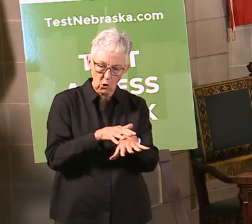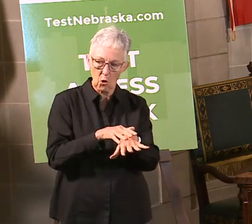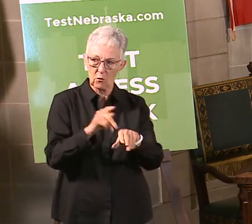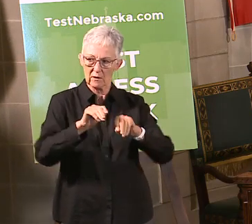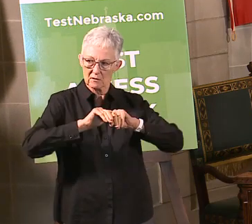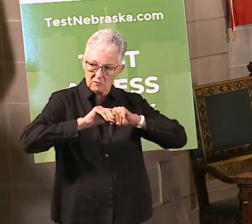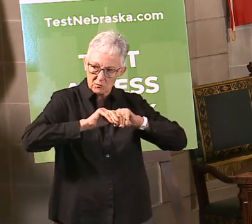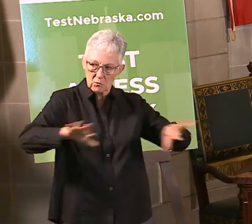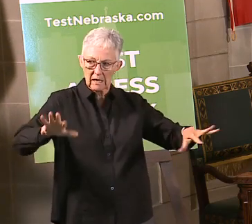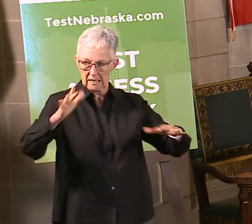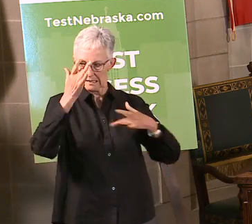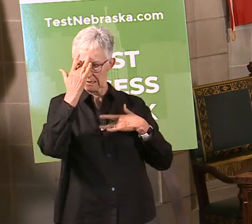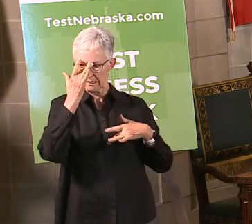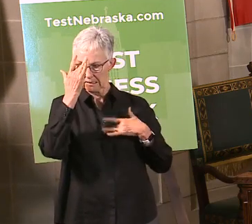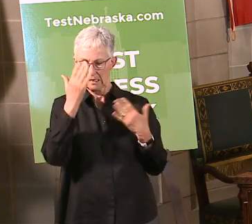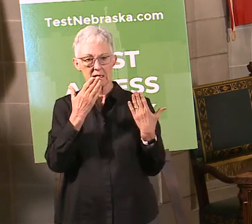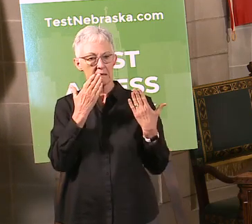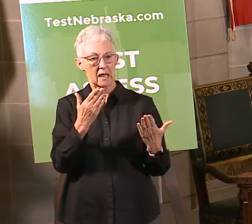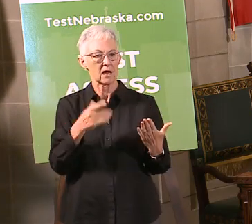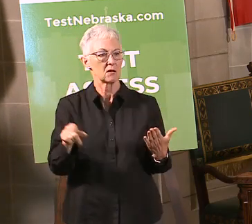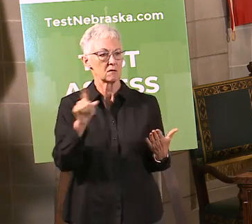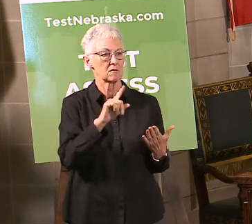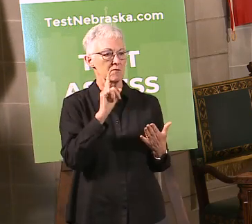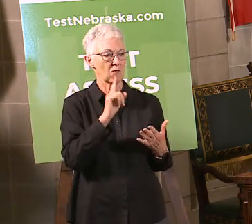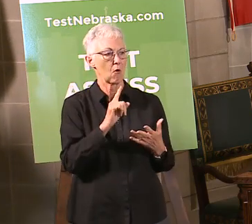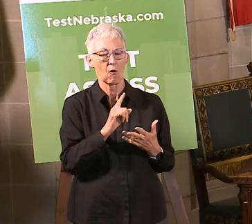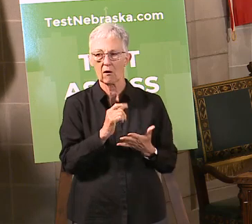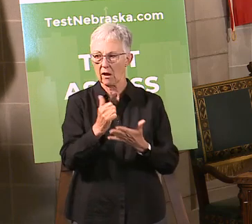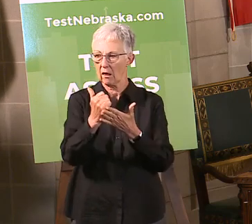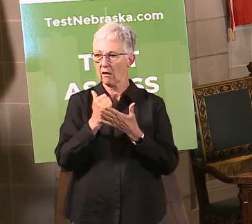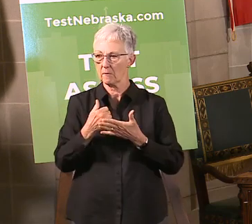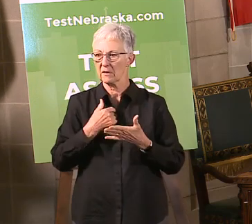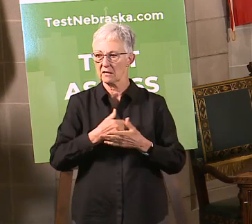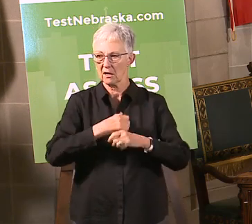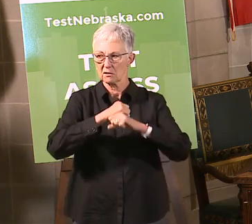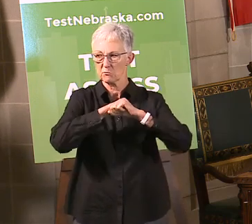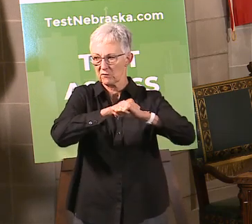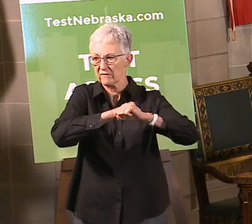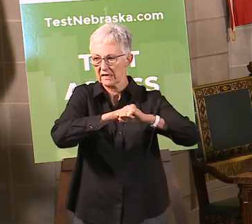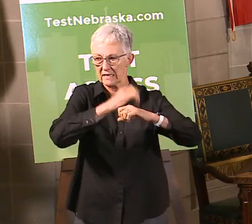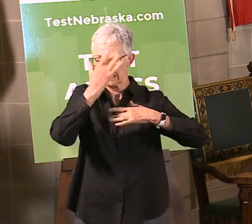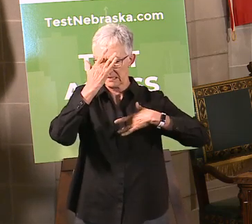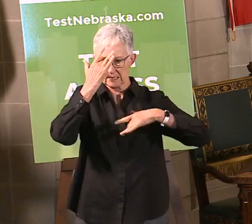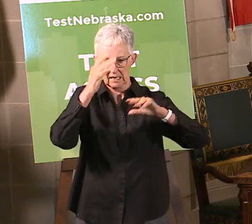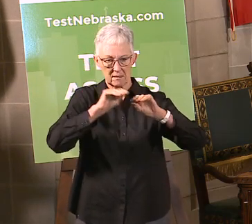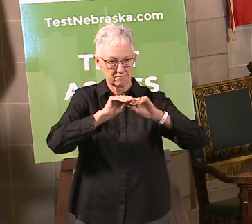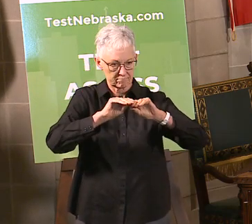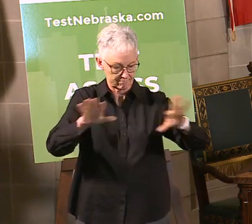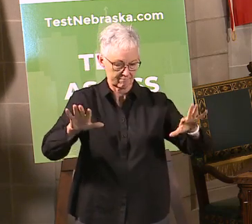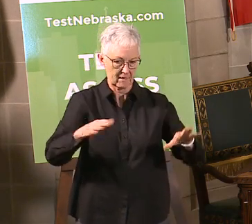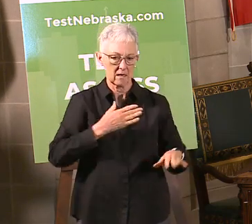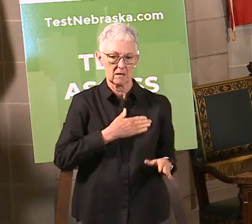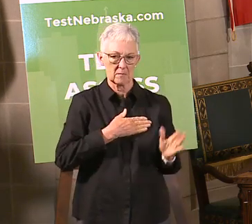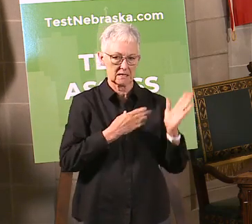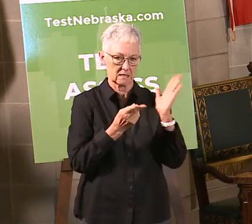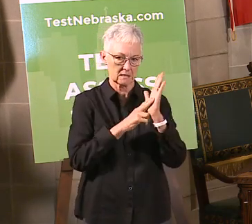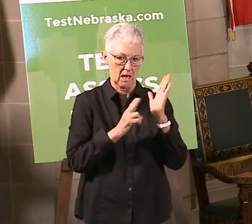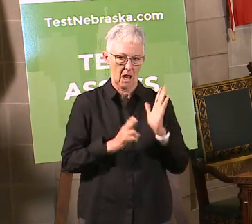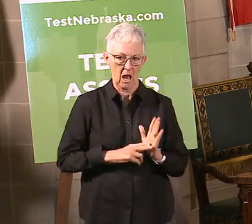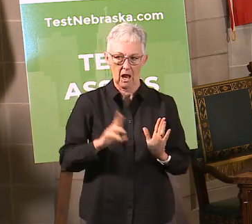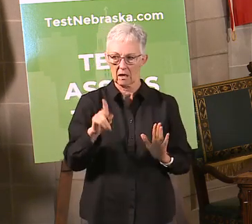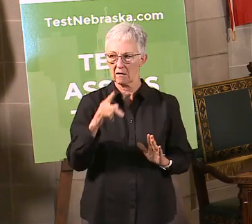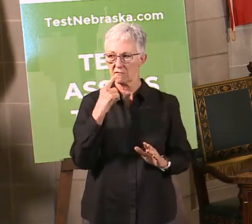all the Nebraskans who are working very, very hard to slow the spread of the virus. Please sign up for testnebraska.com. That is one way that everybody,